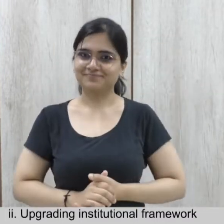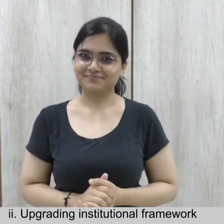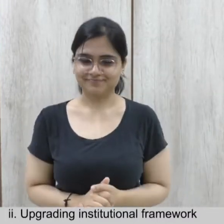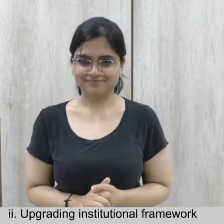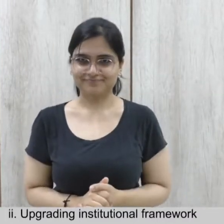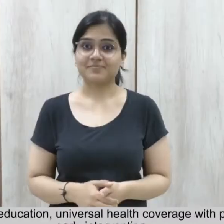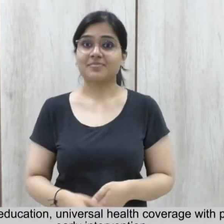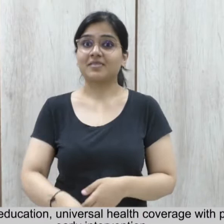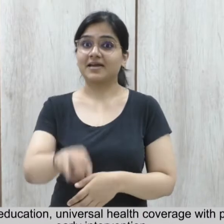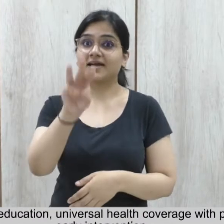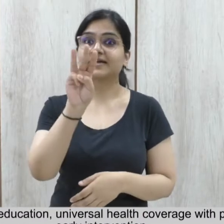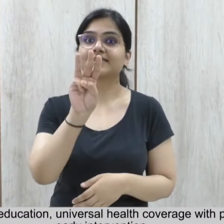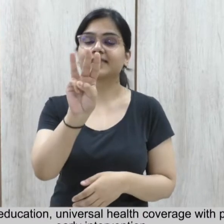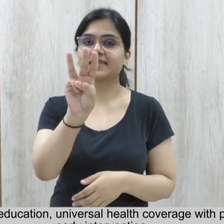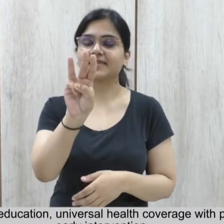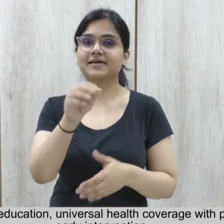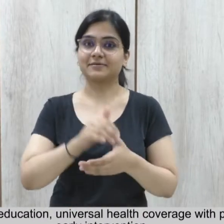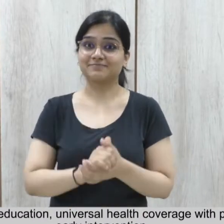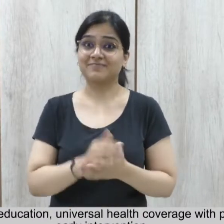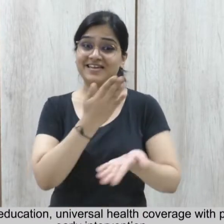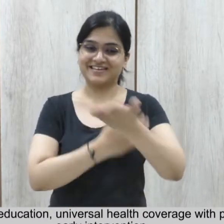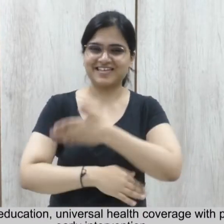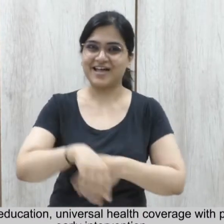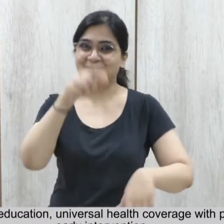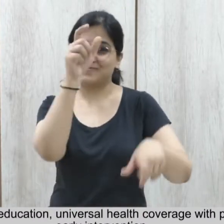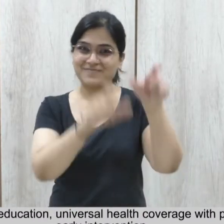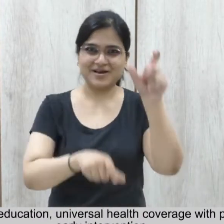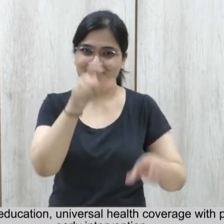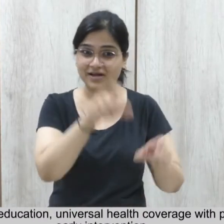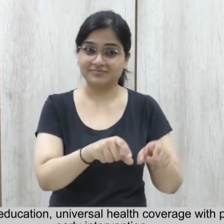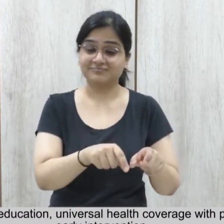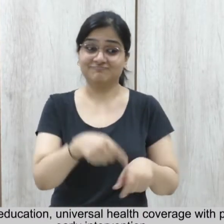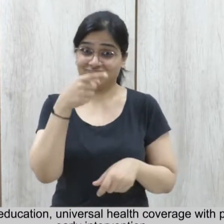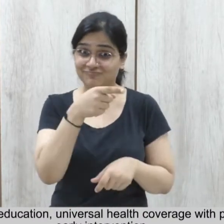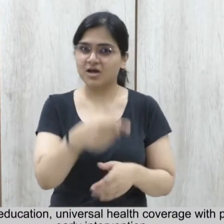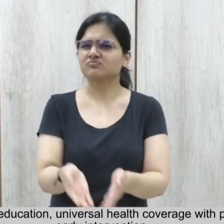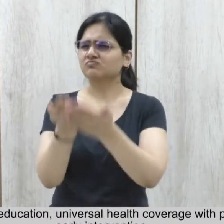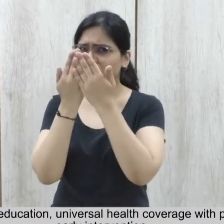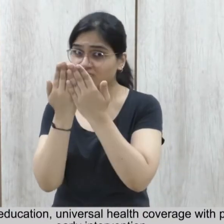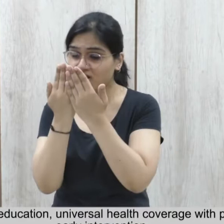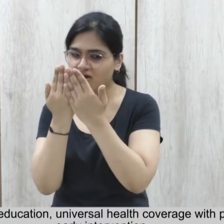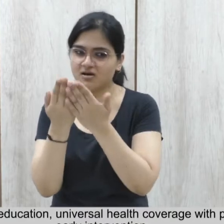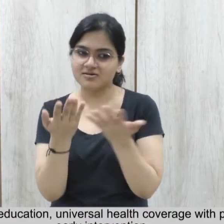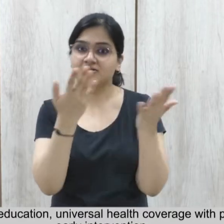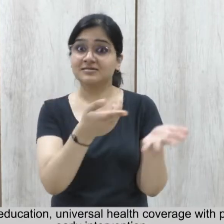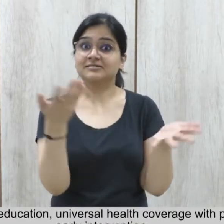Third Promoting inclusive education Universal health coverage